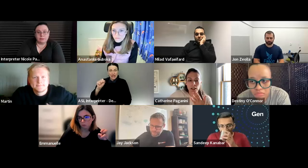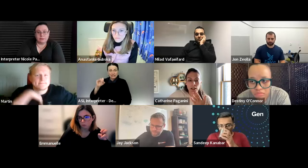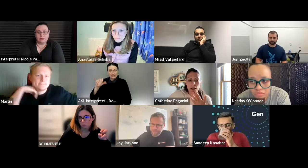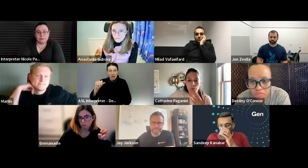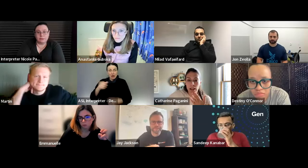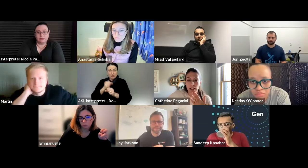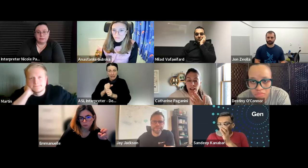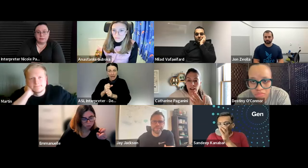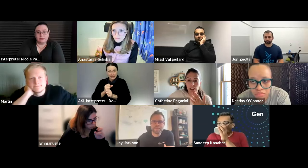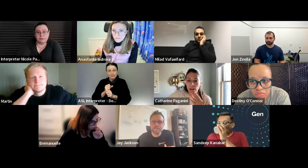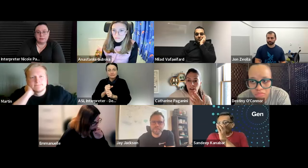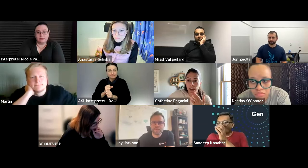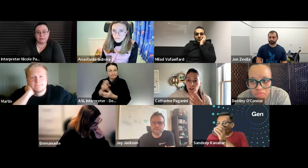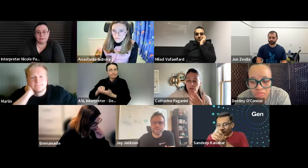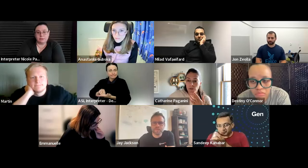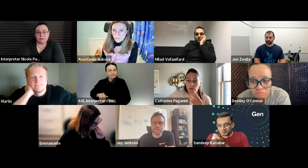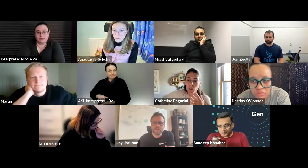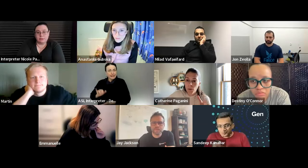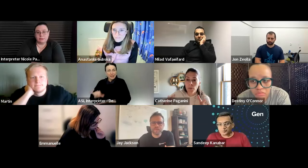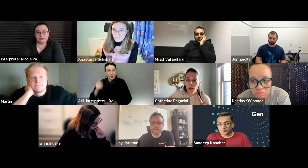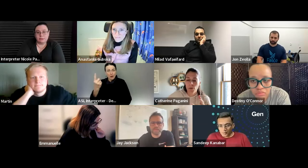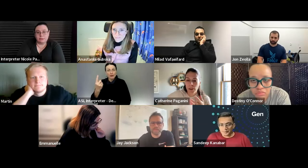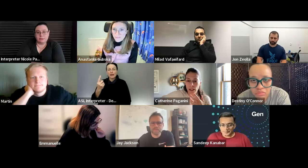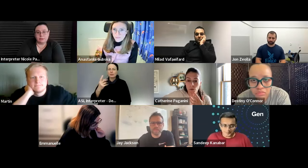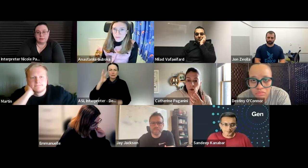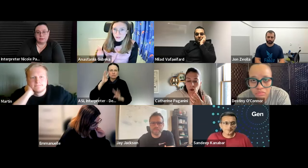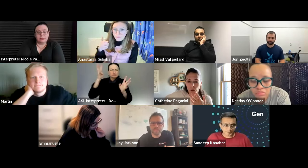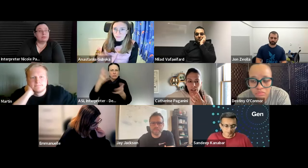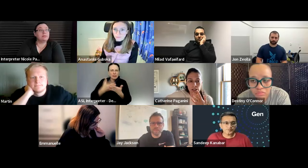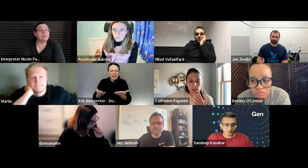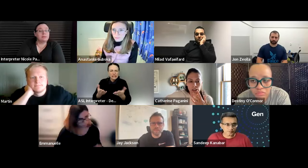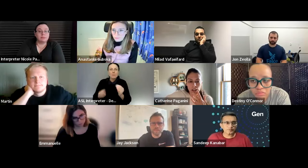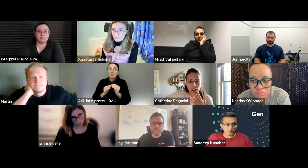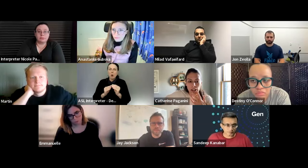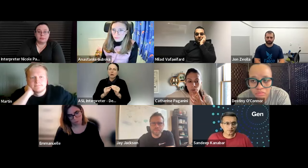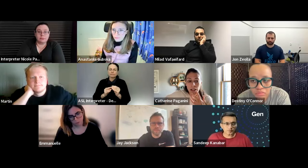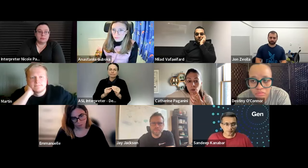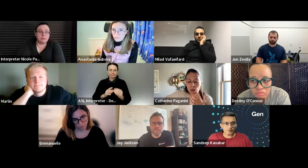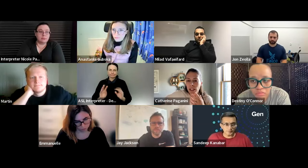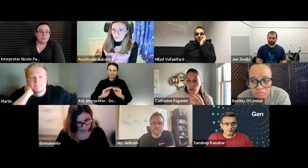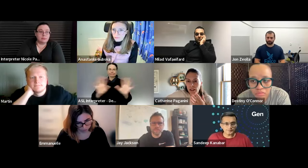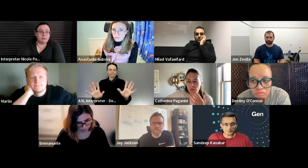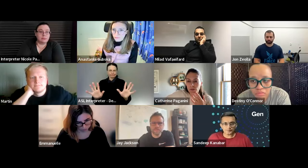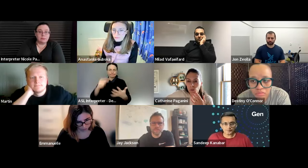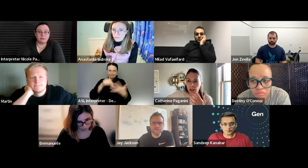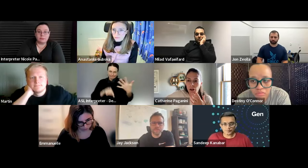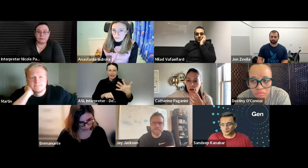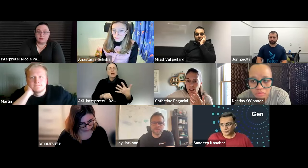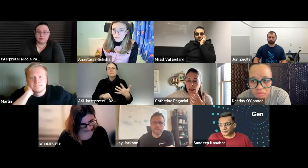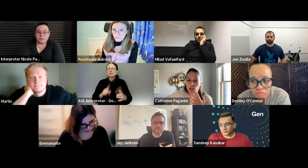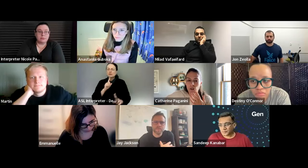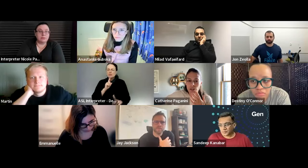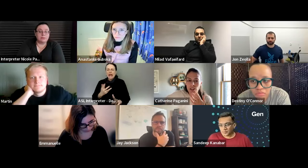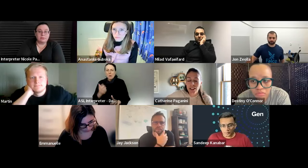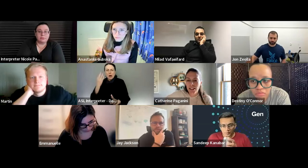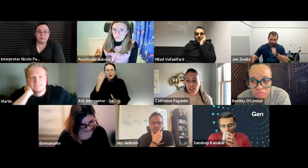um and then kind of come up with something more concrete uh but i would really kind of want